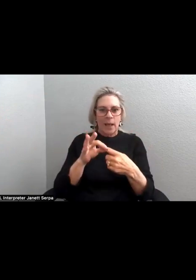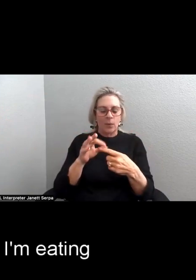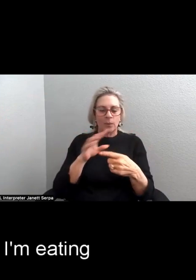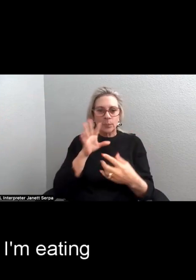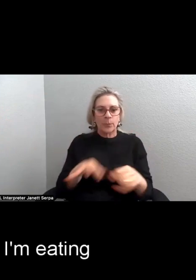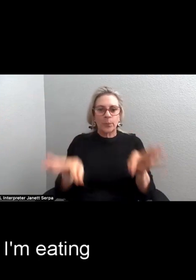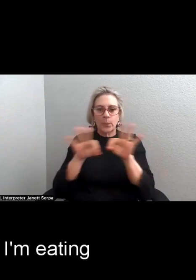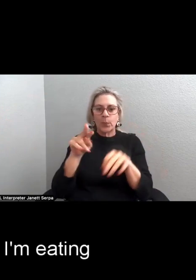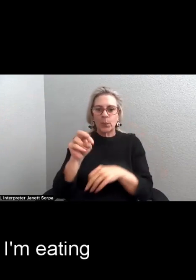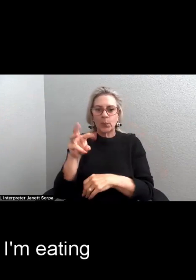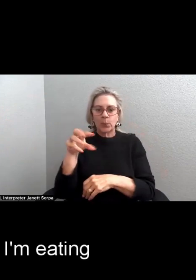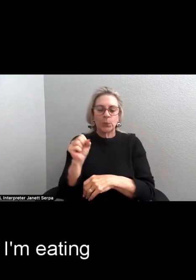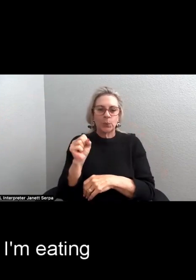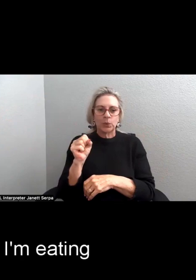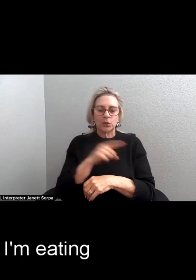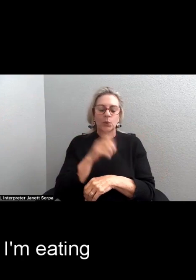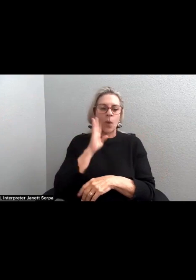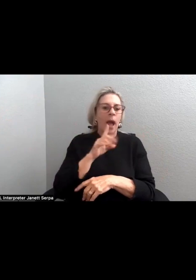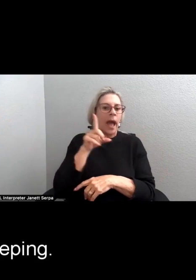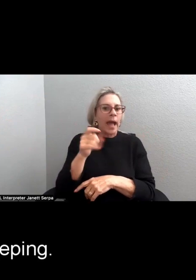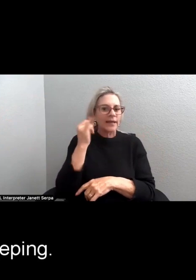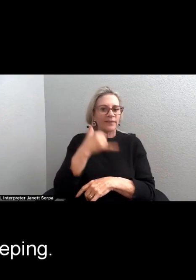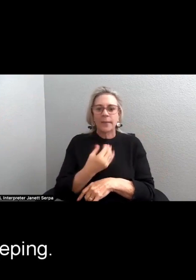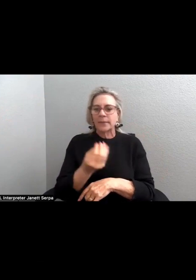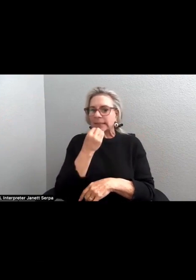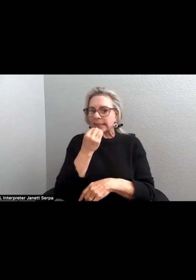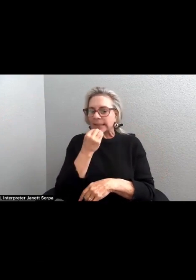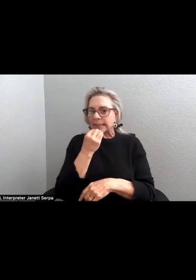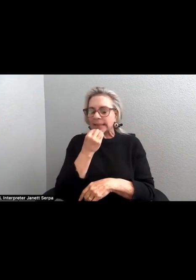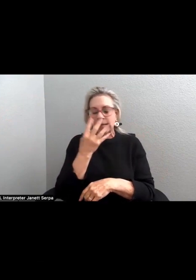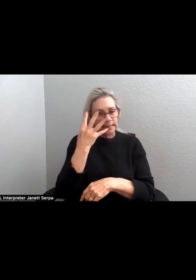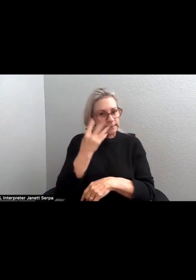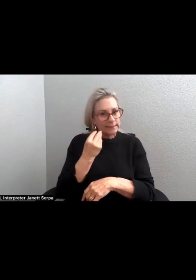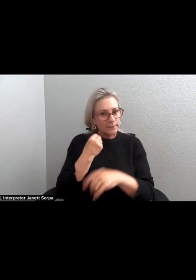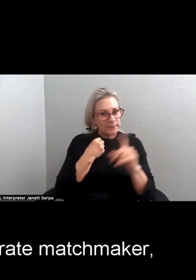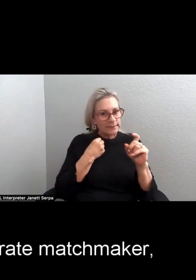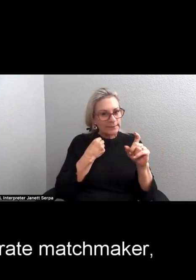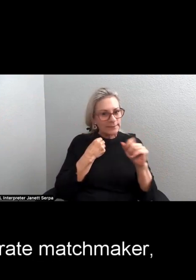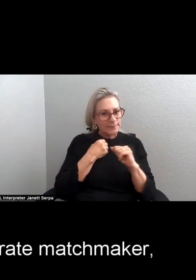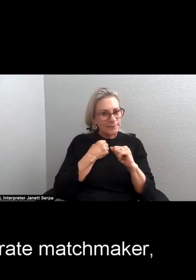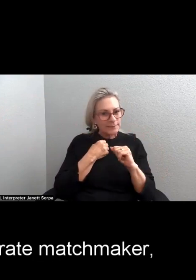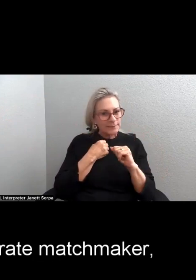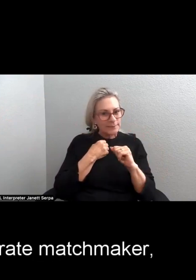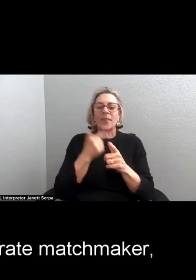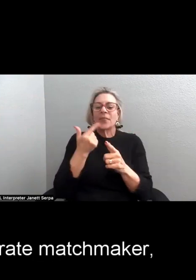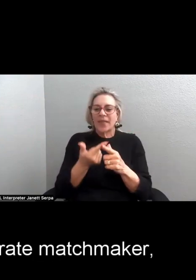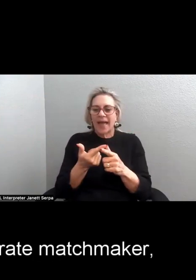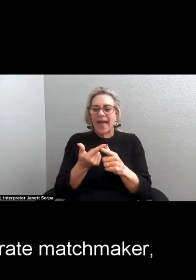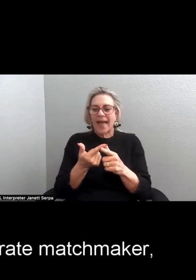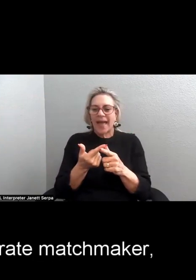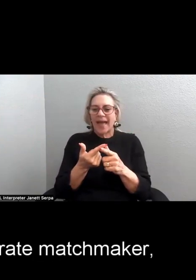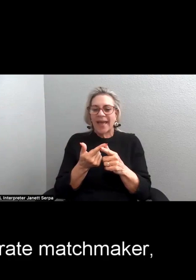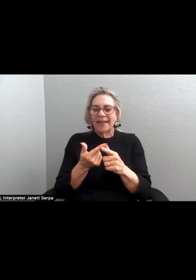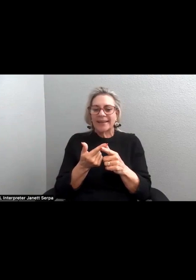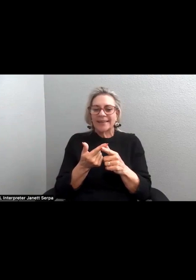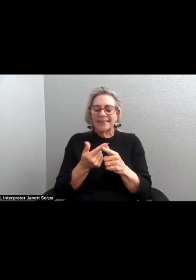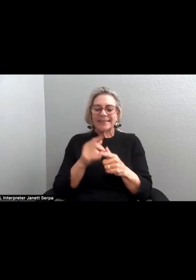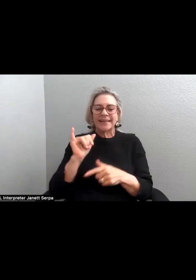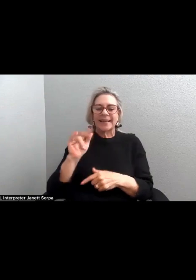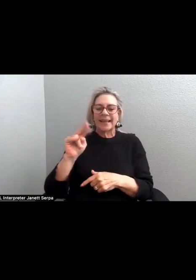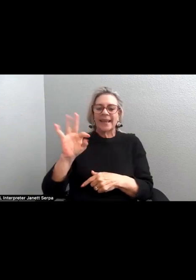She'll ask if I'm eating and sleeping. Then, as an inveterate